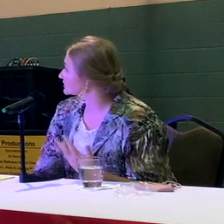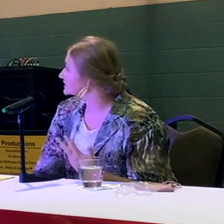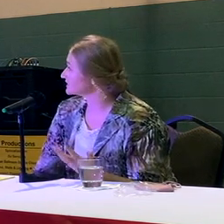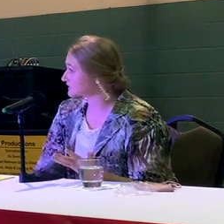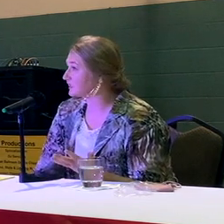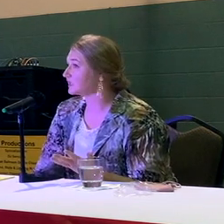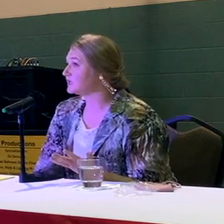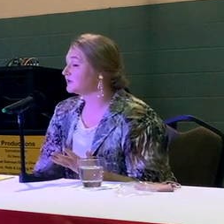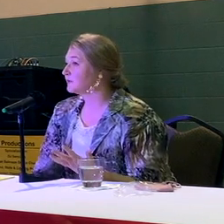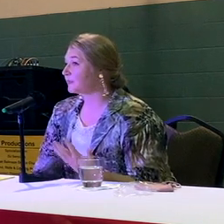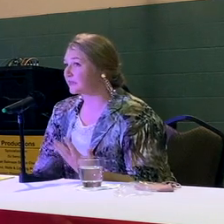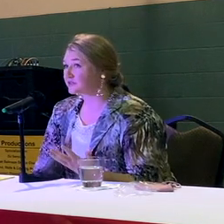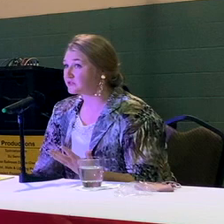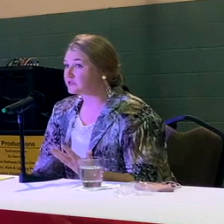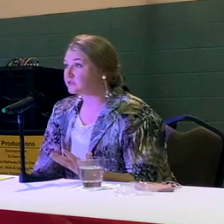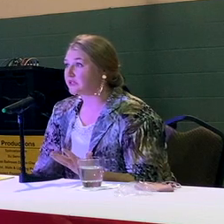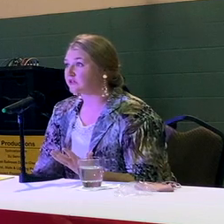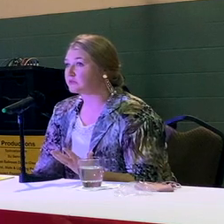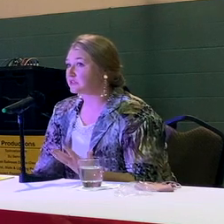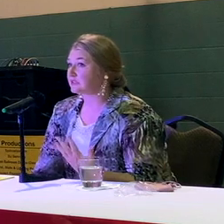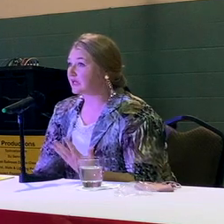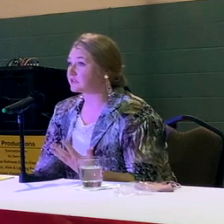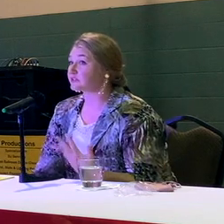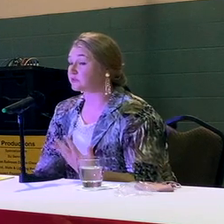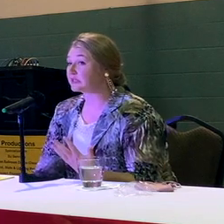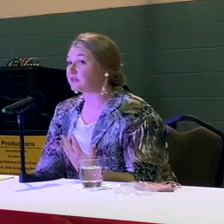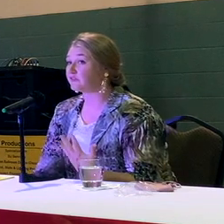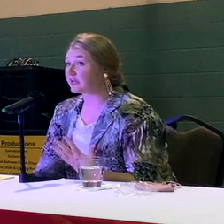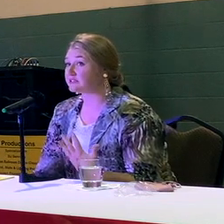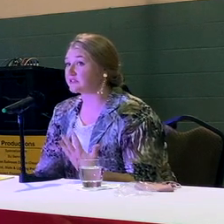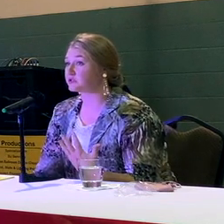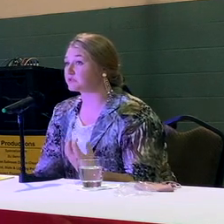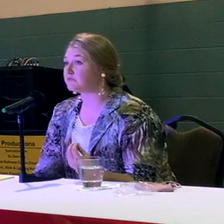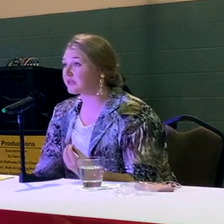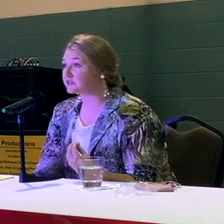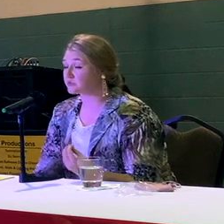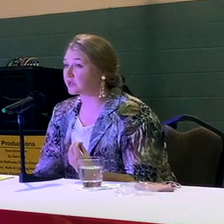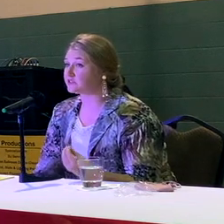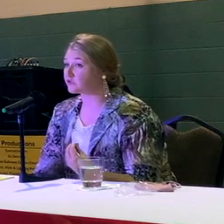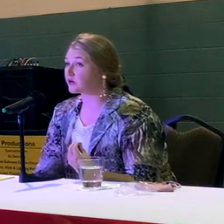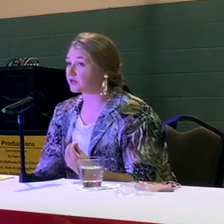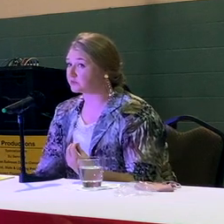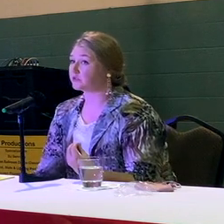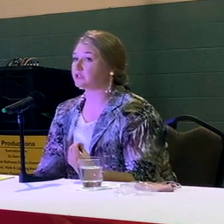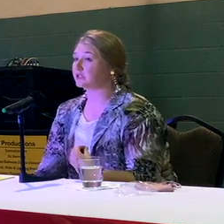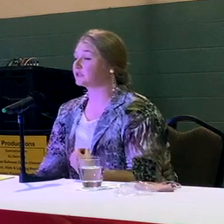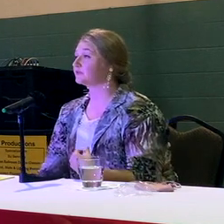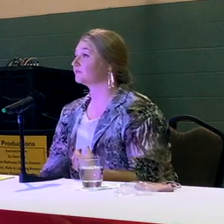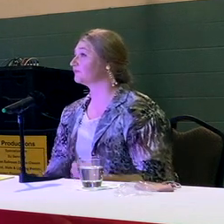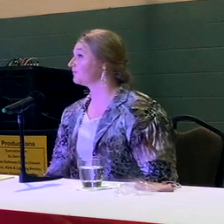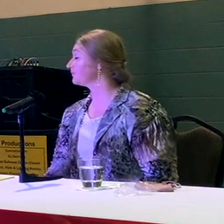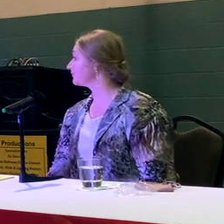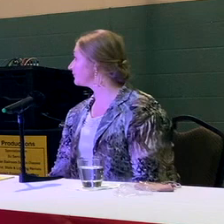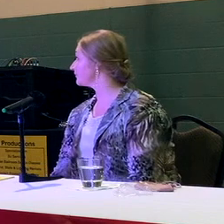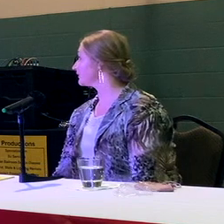million to the city. That's close to $300 million that we can invest in tremendous ways for our community.